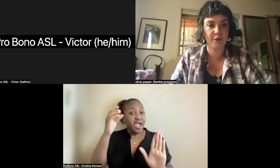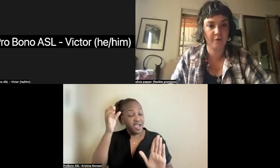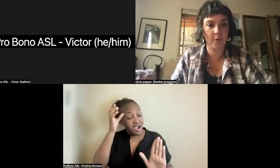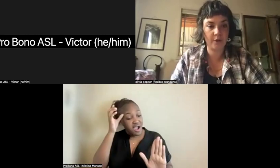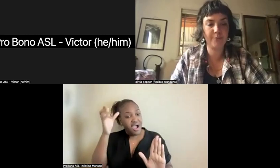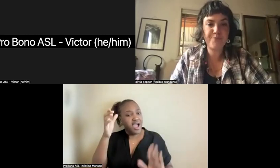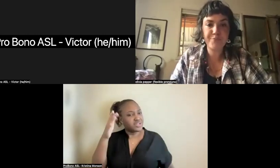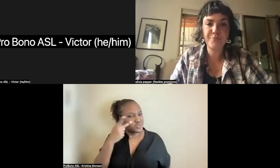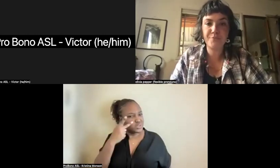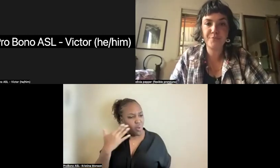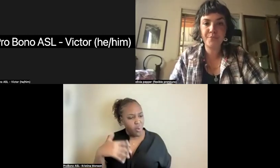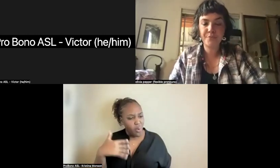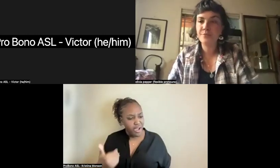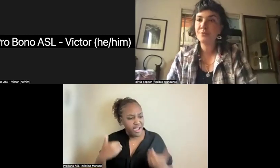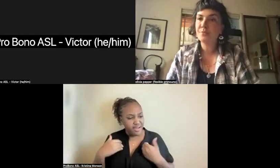creation of her work.